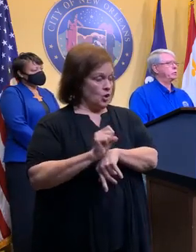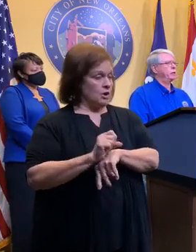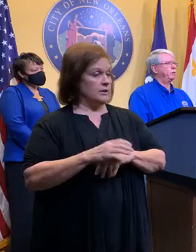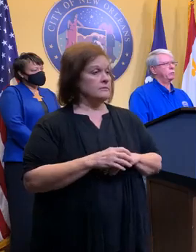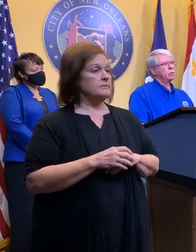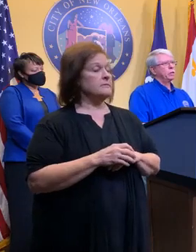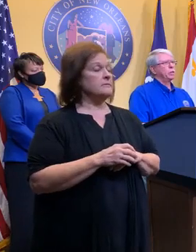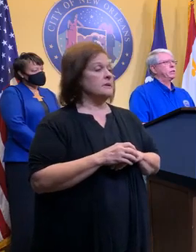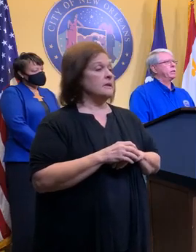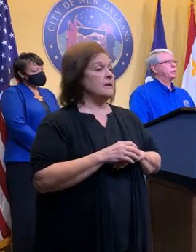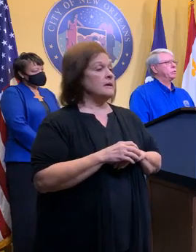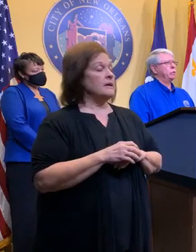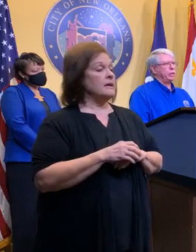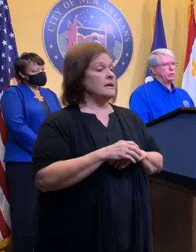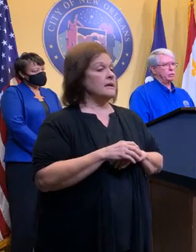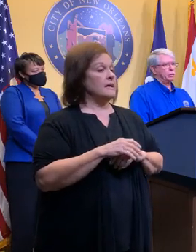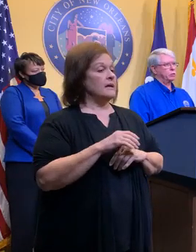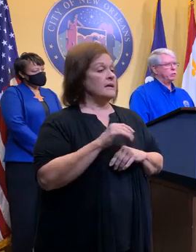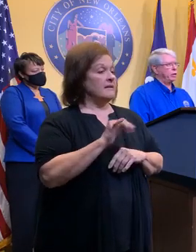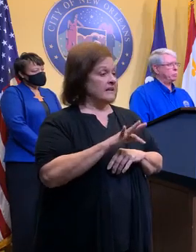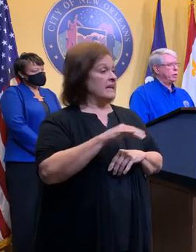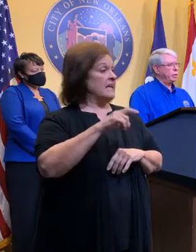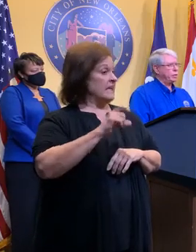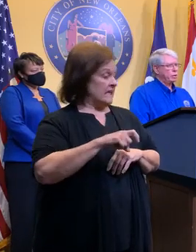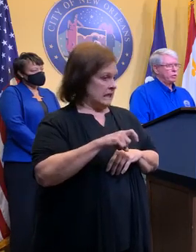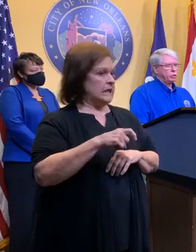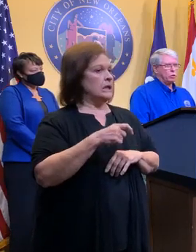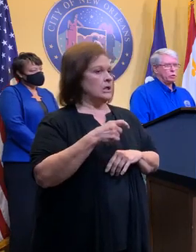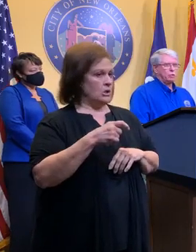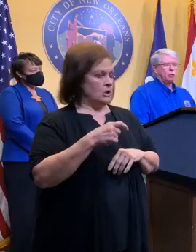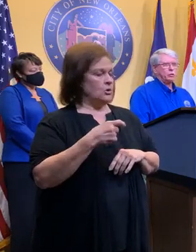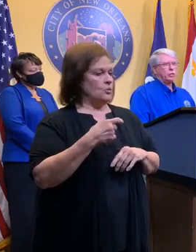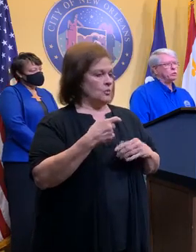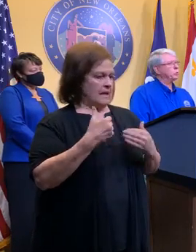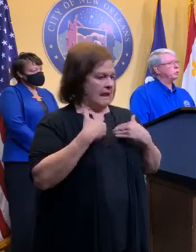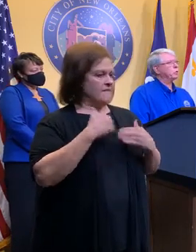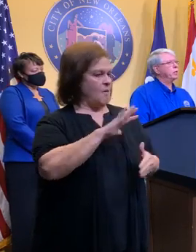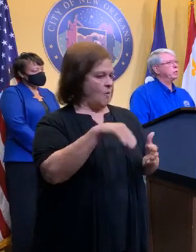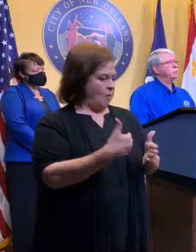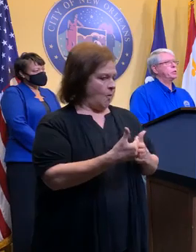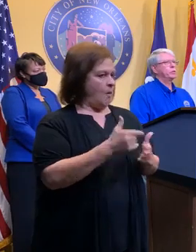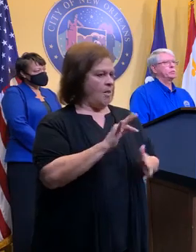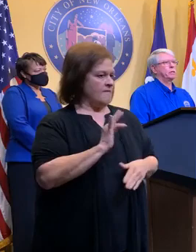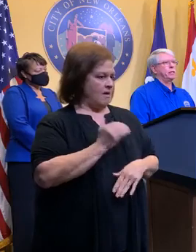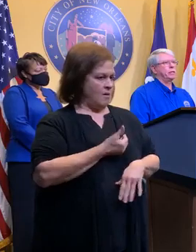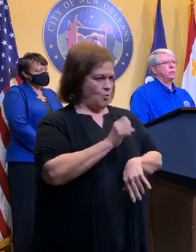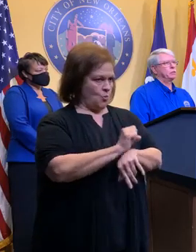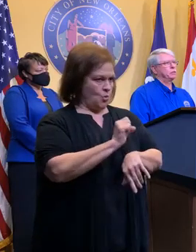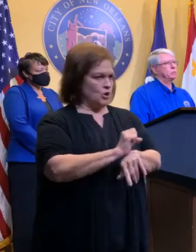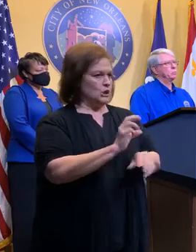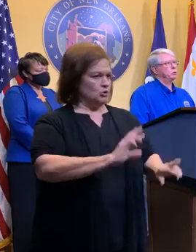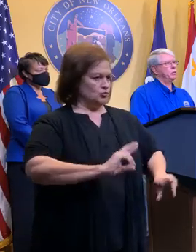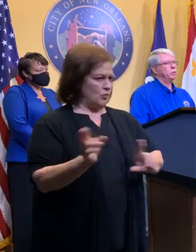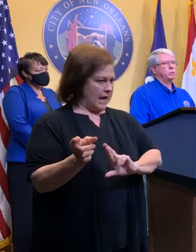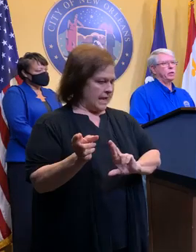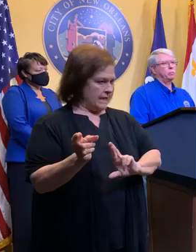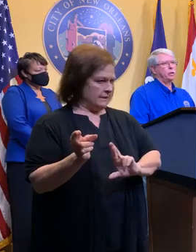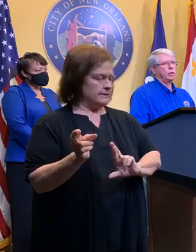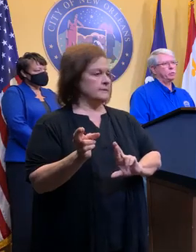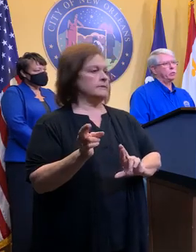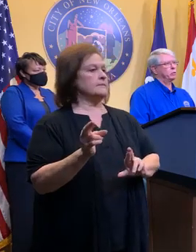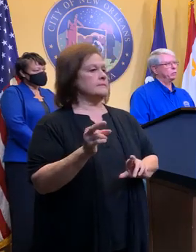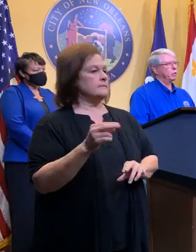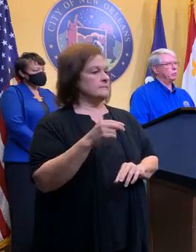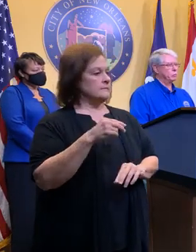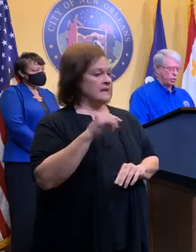stations, we have staff that can do that on standby. So all of our central personnel have been notified to be on